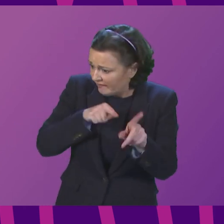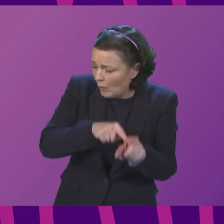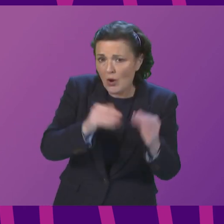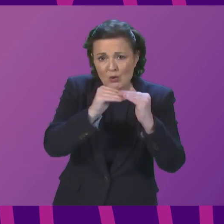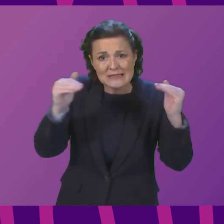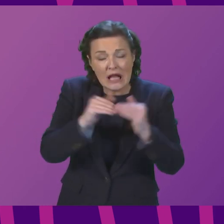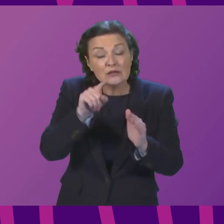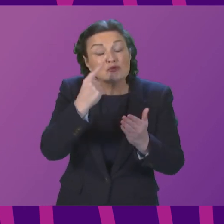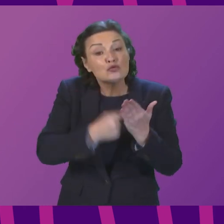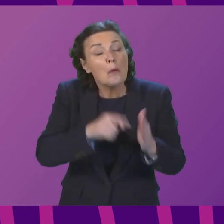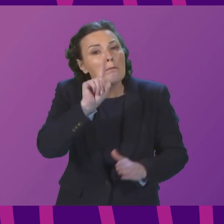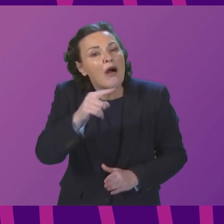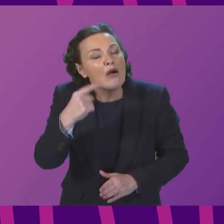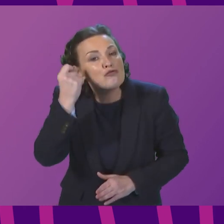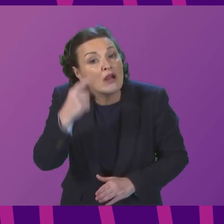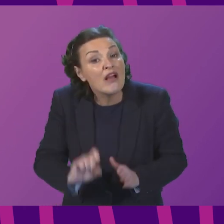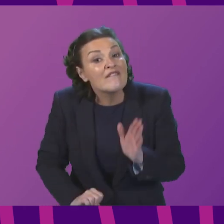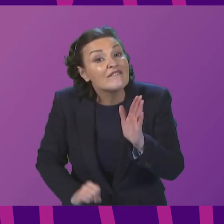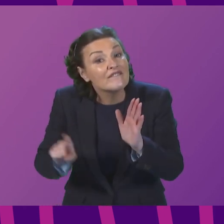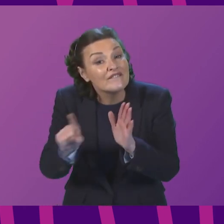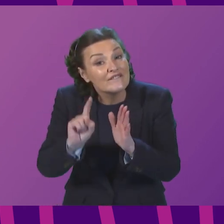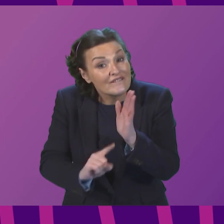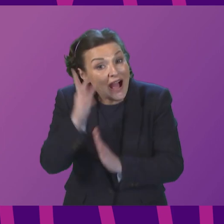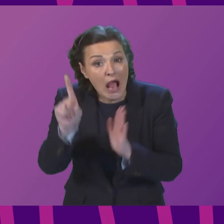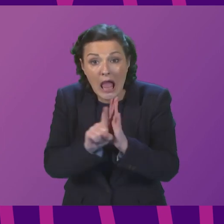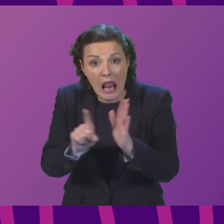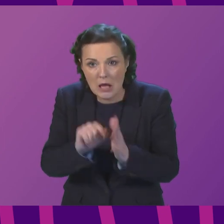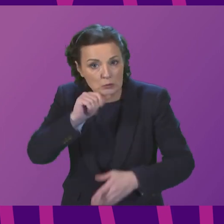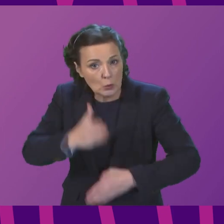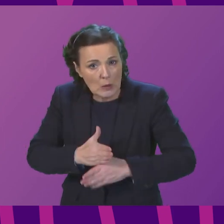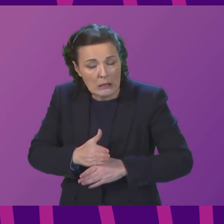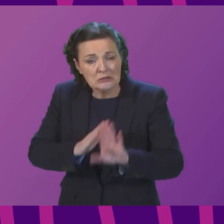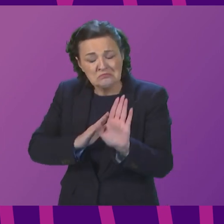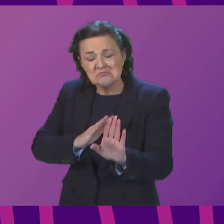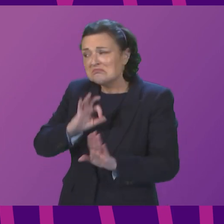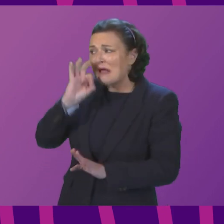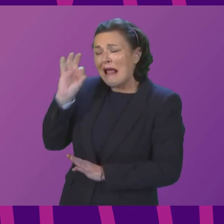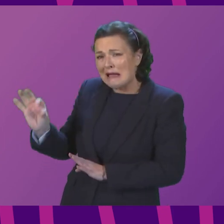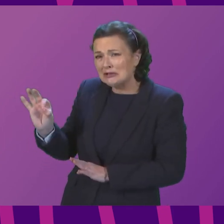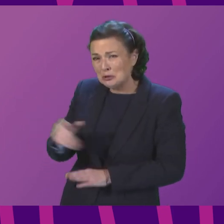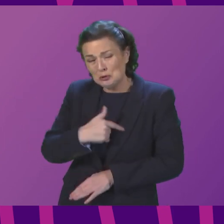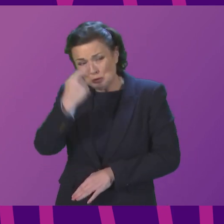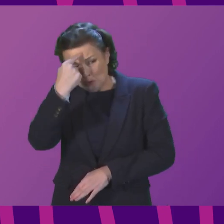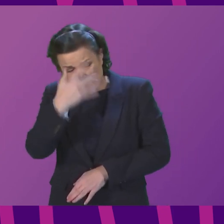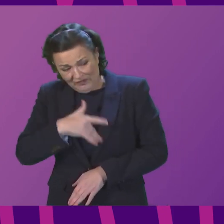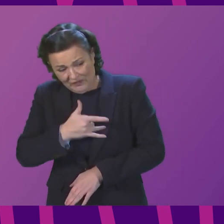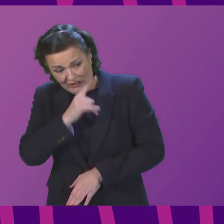did not work. Does the First Minister agree that lessons appear not to have been learned from the original fire?